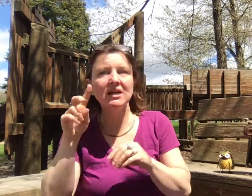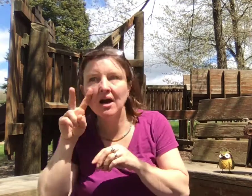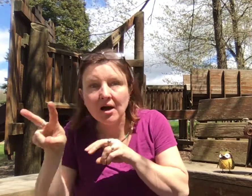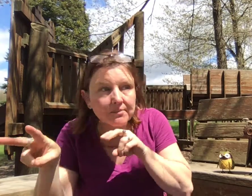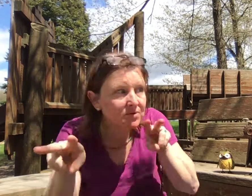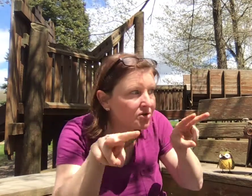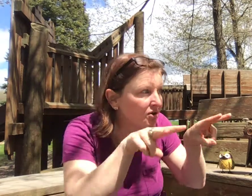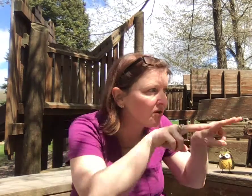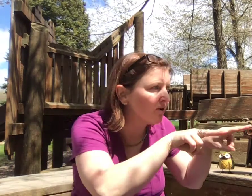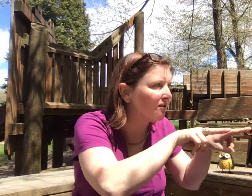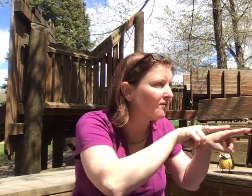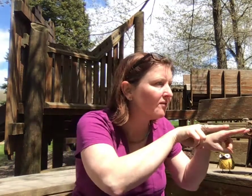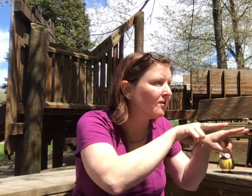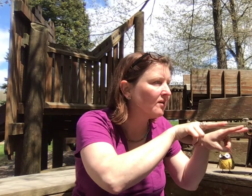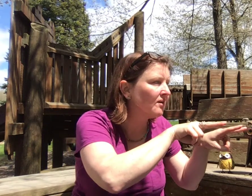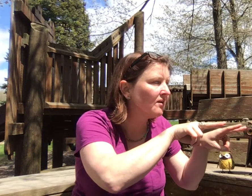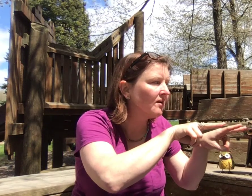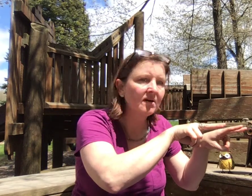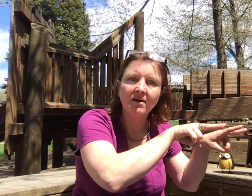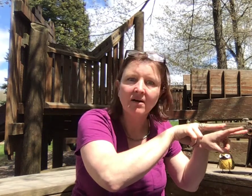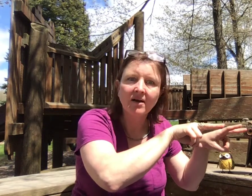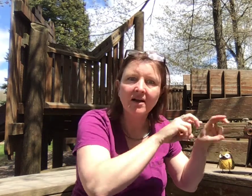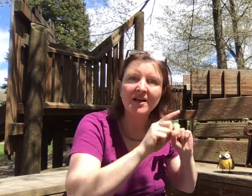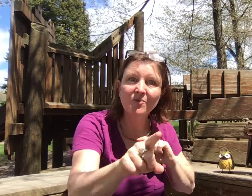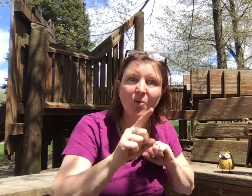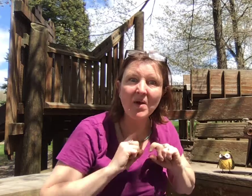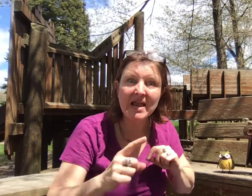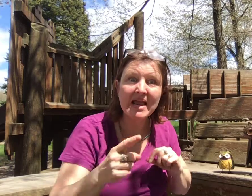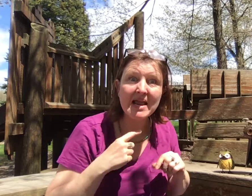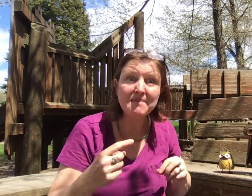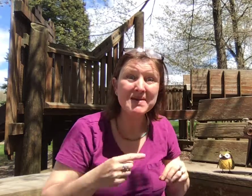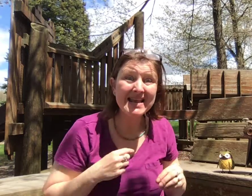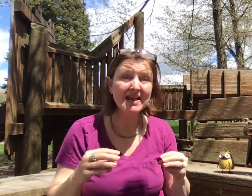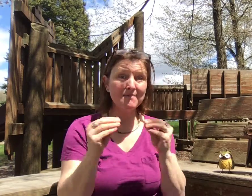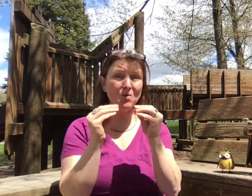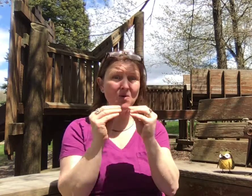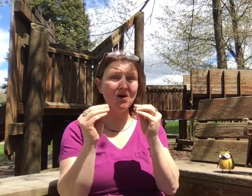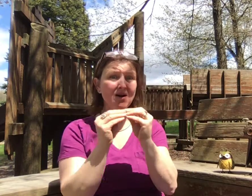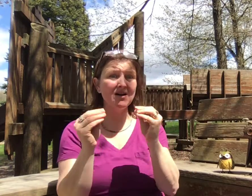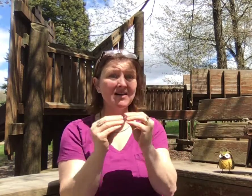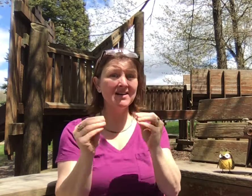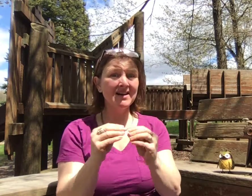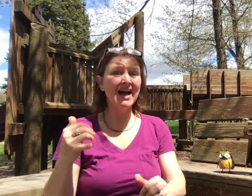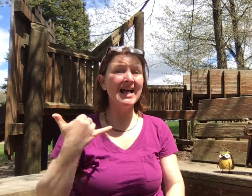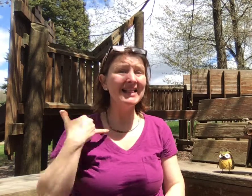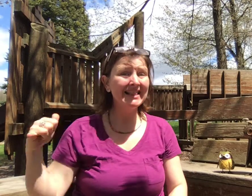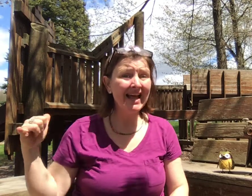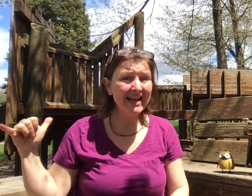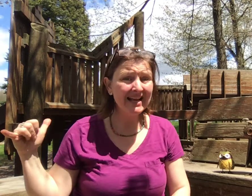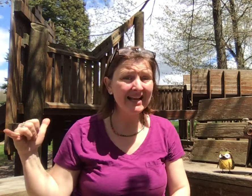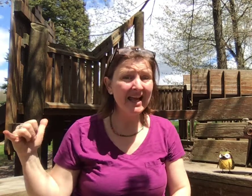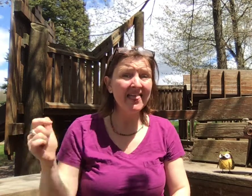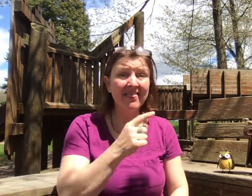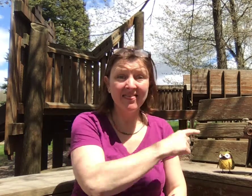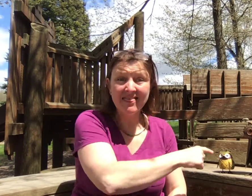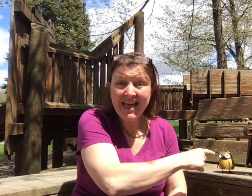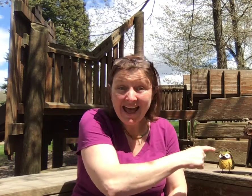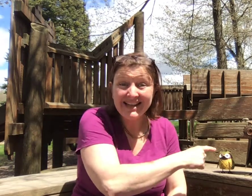observed. Can we be more like that